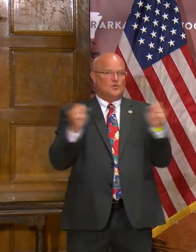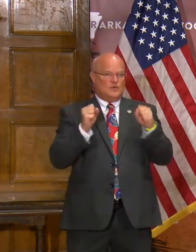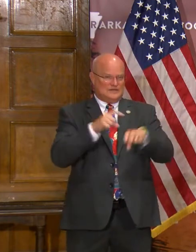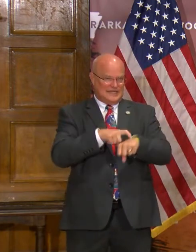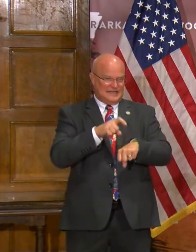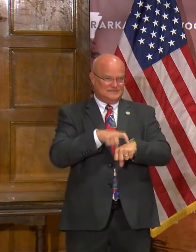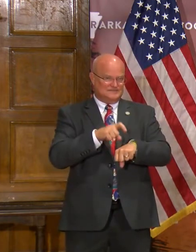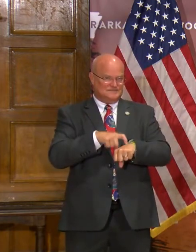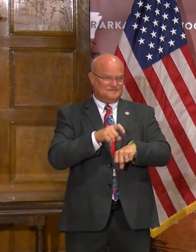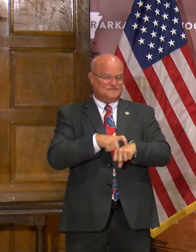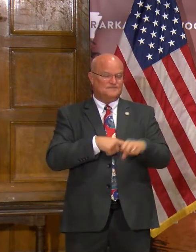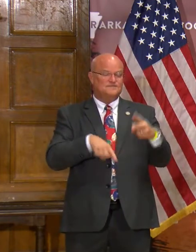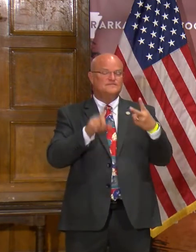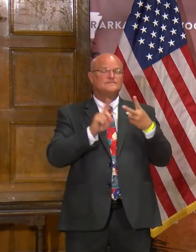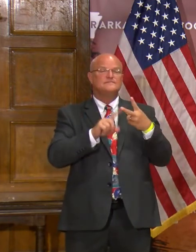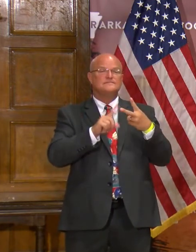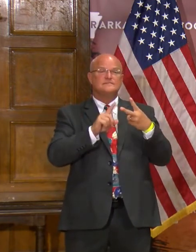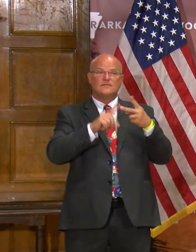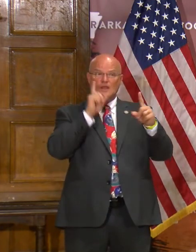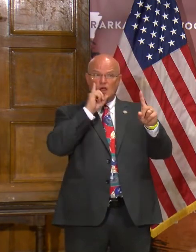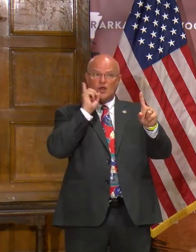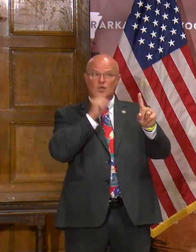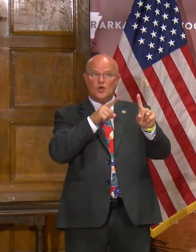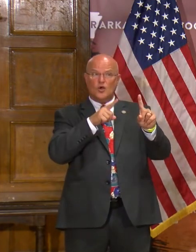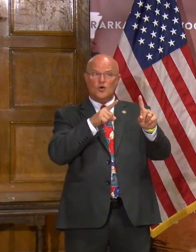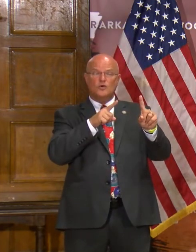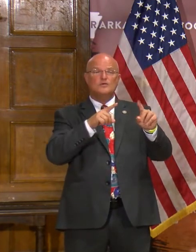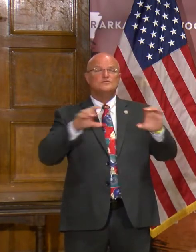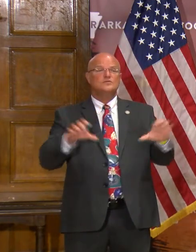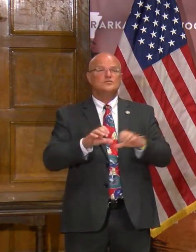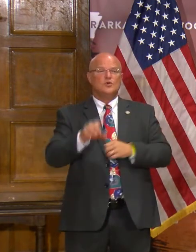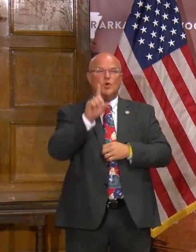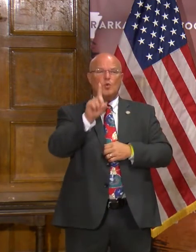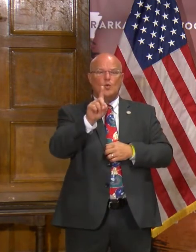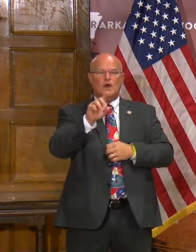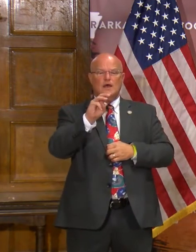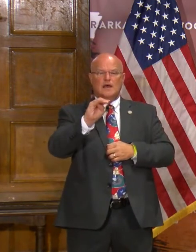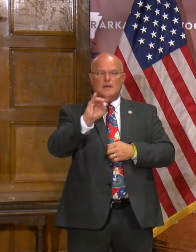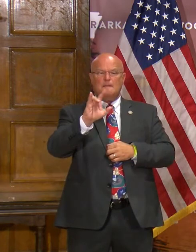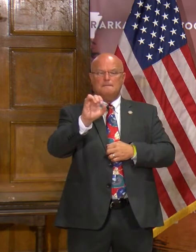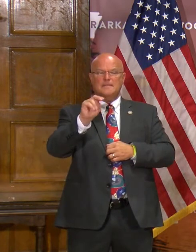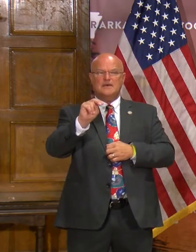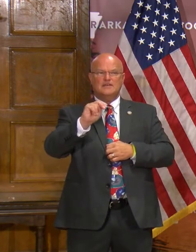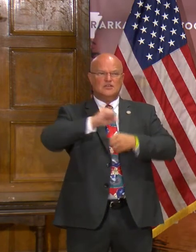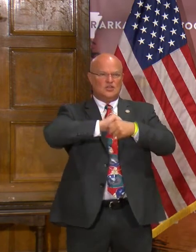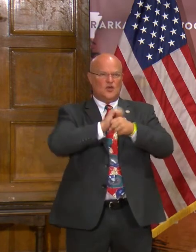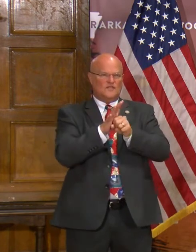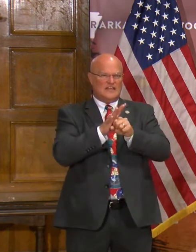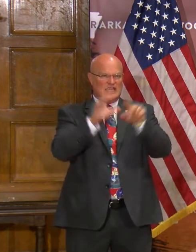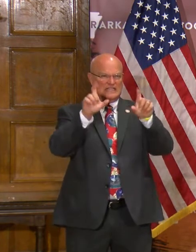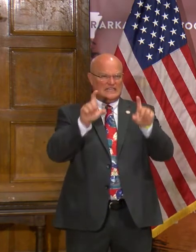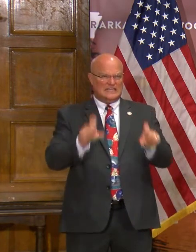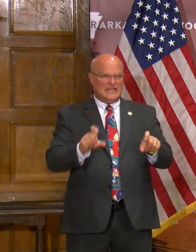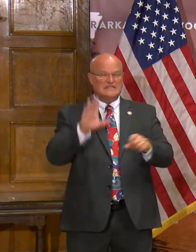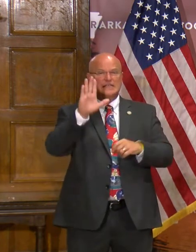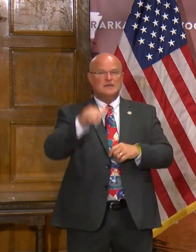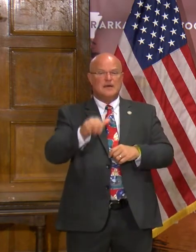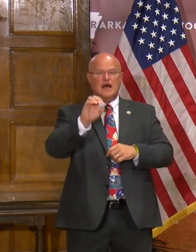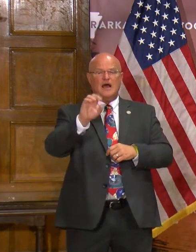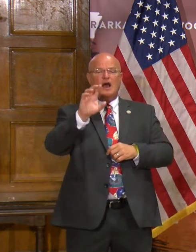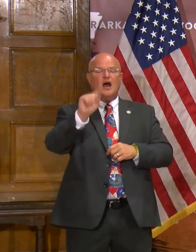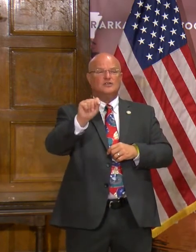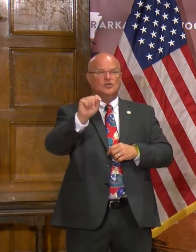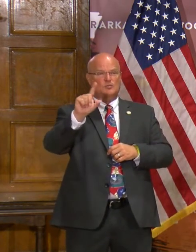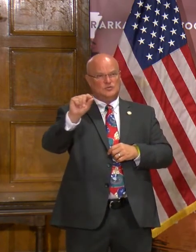season. Secondly, our goal is to perform 1 million COVID-19 tests by October